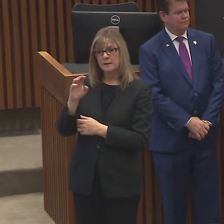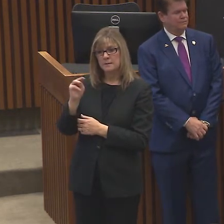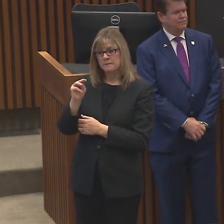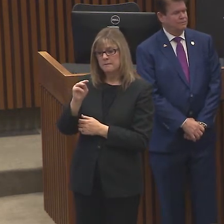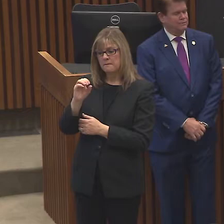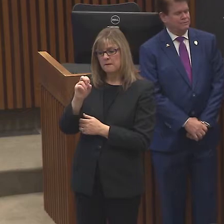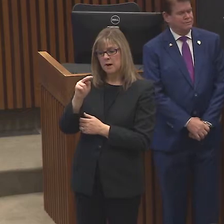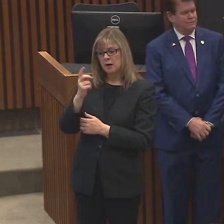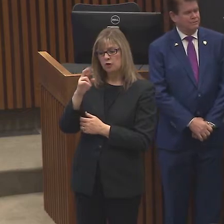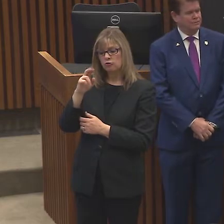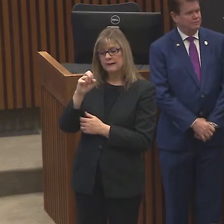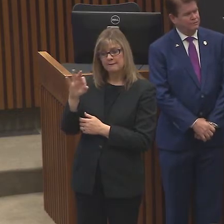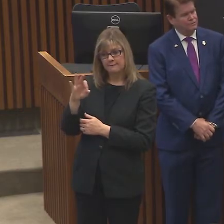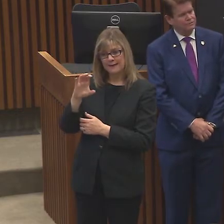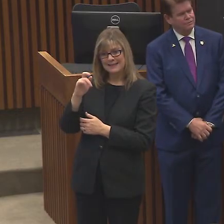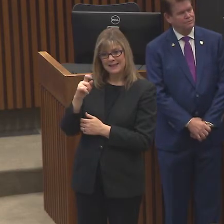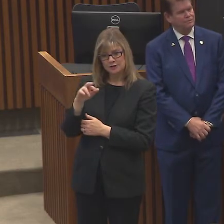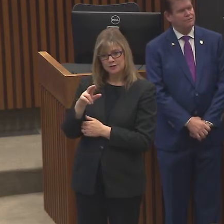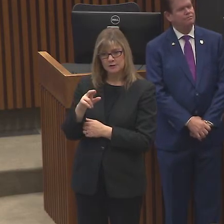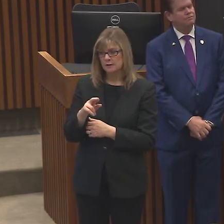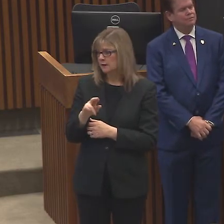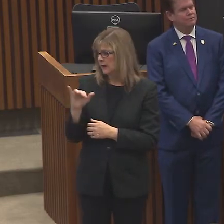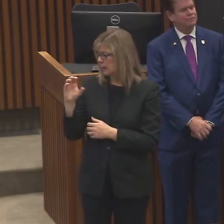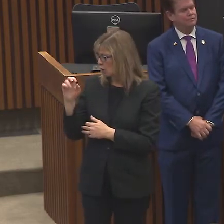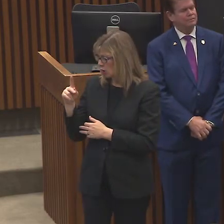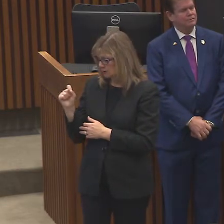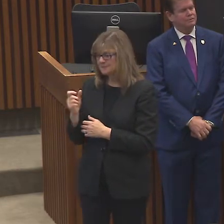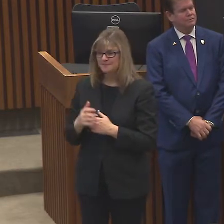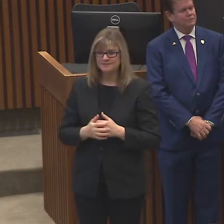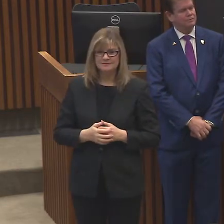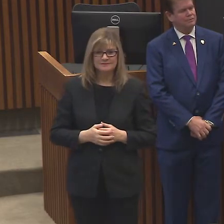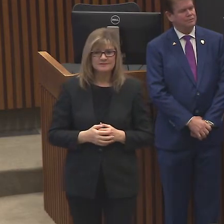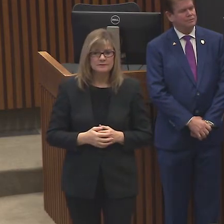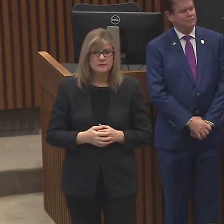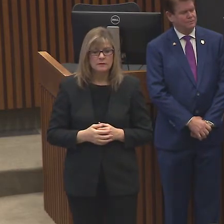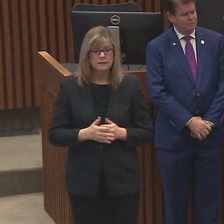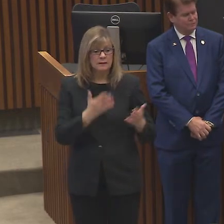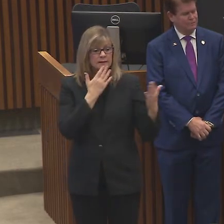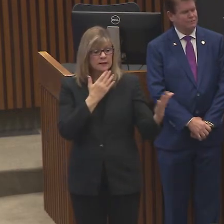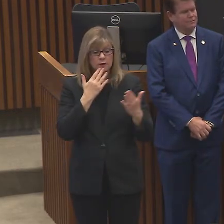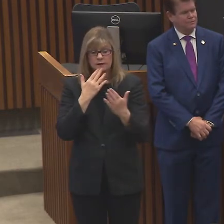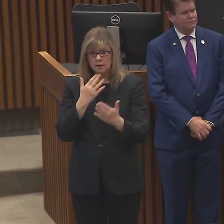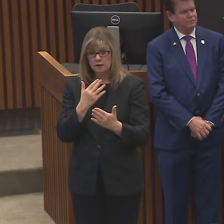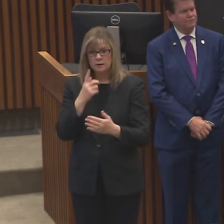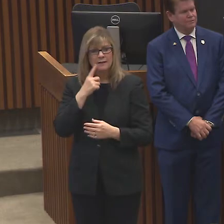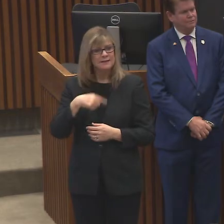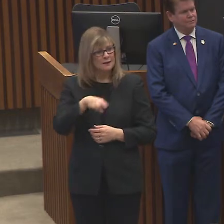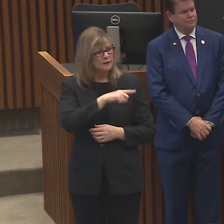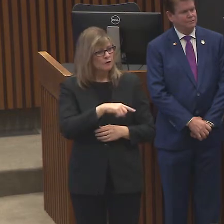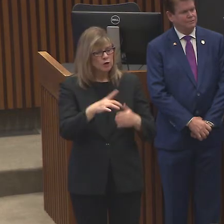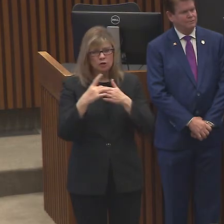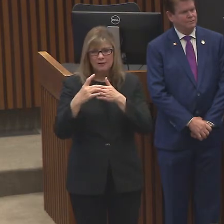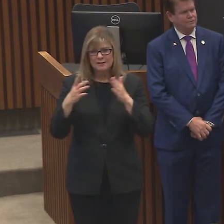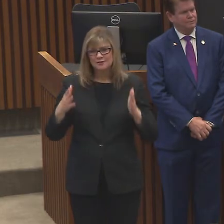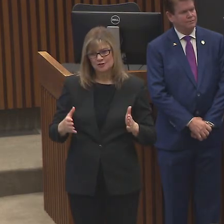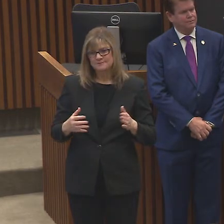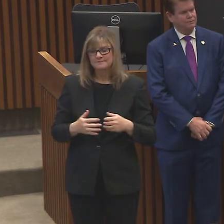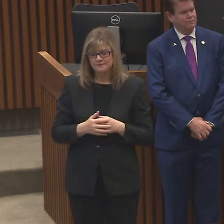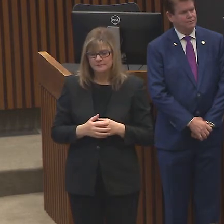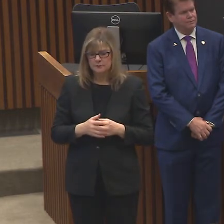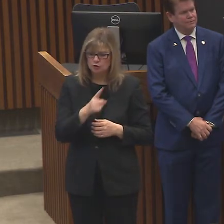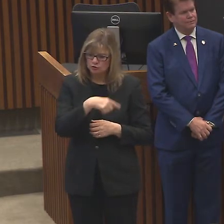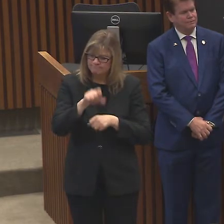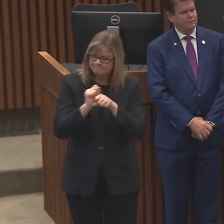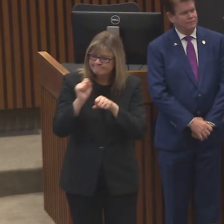Cooks. thank you, Mayor. Thank you, Judge, Mayor Williams. Thank you for your leadership with this